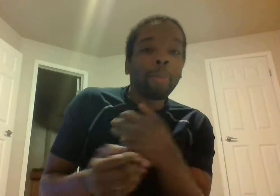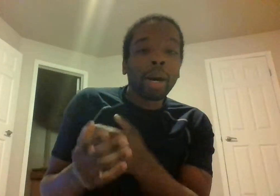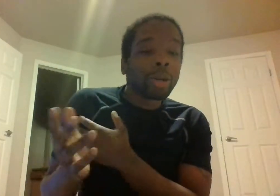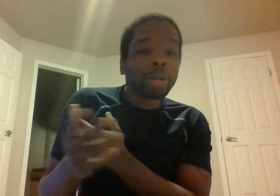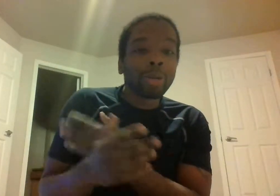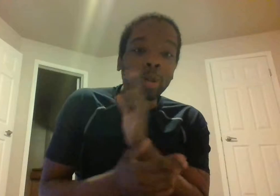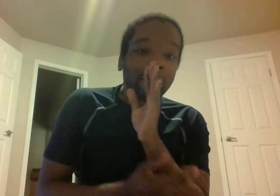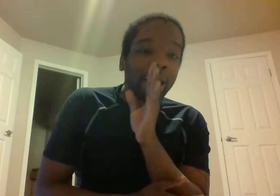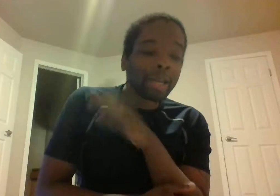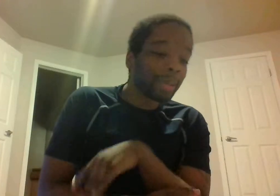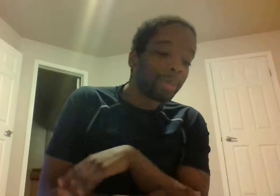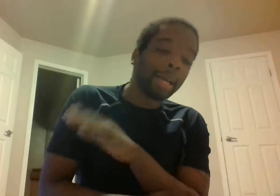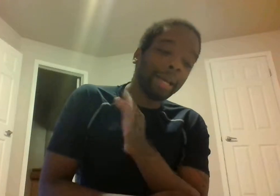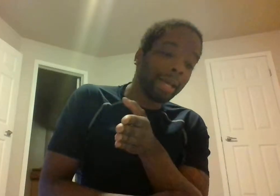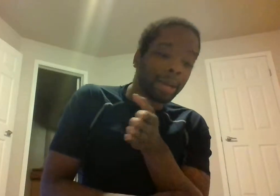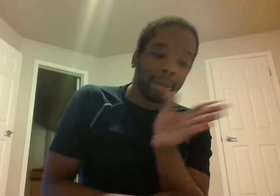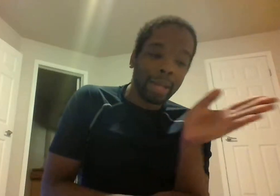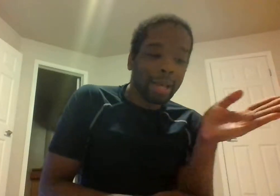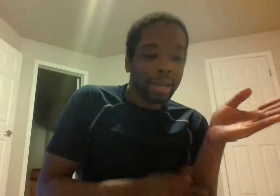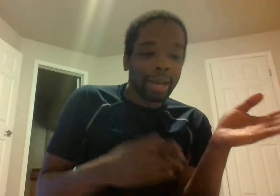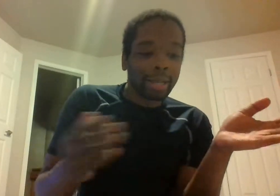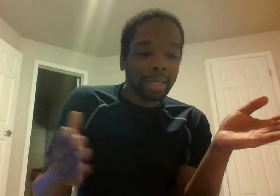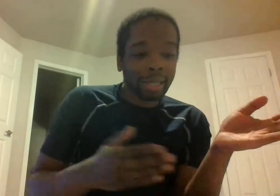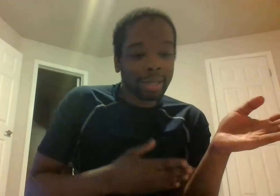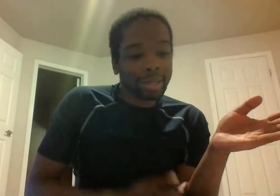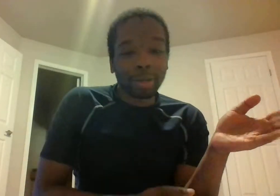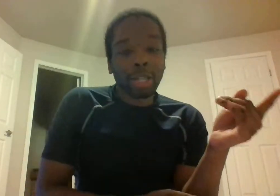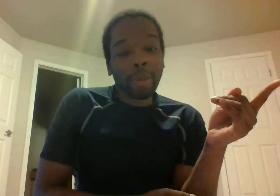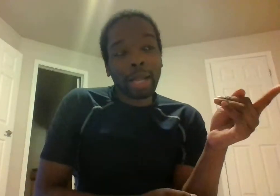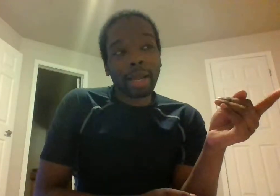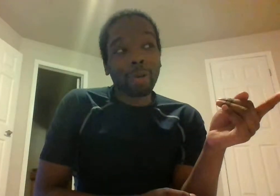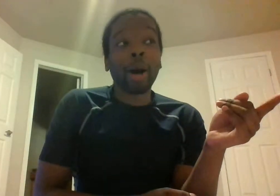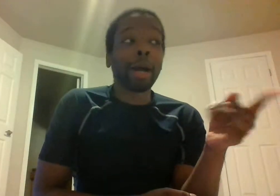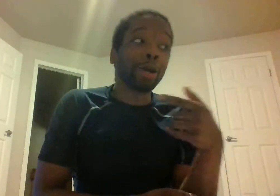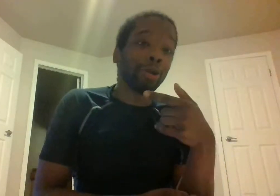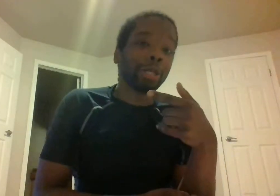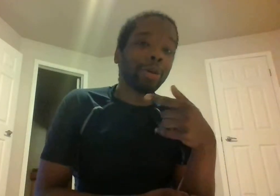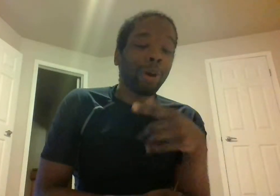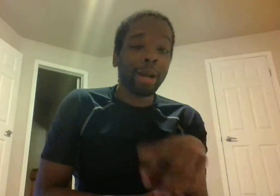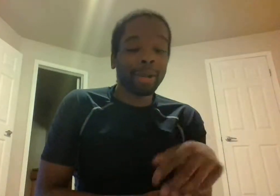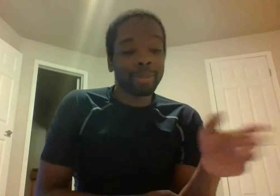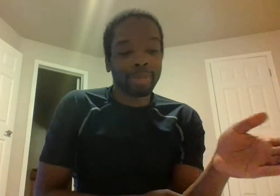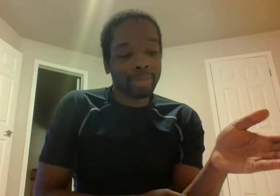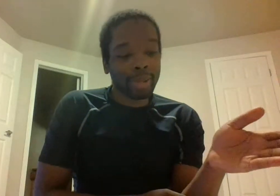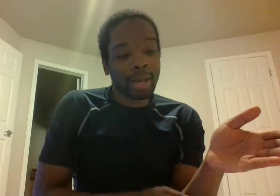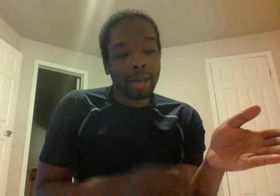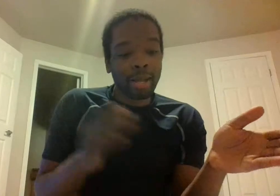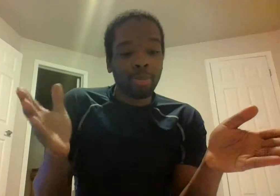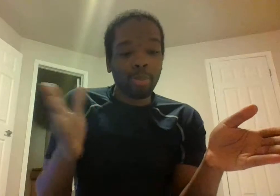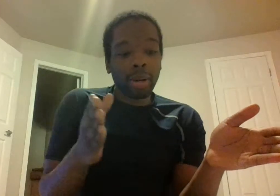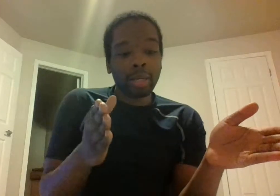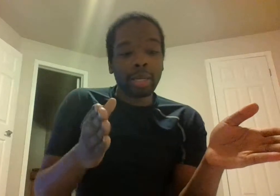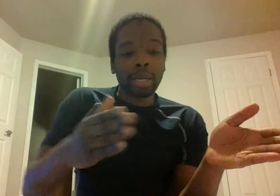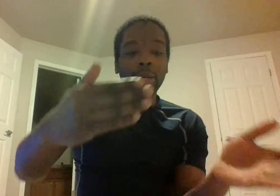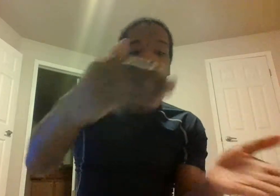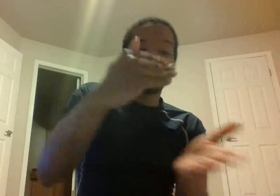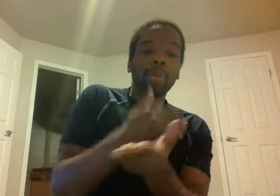pond or lagoon lake yeah like I said I'm jumping the lake why you'll see why but the treatment